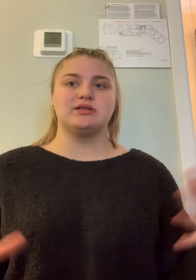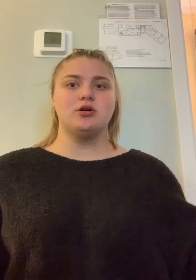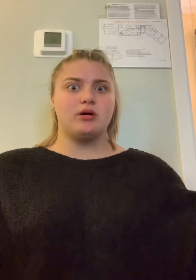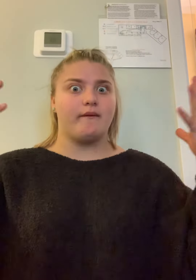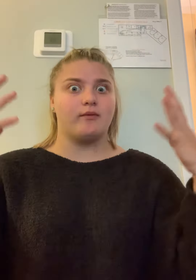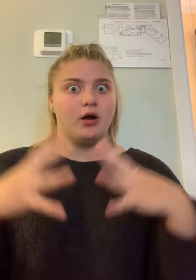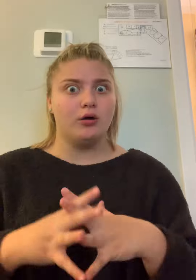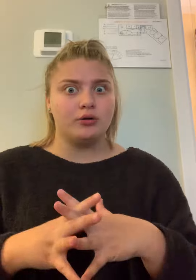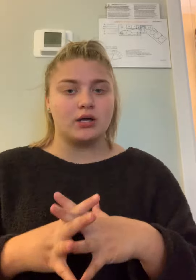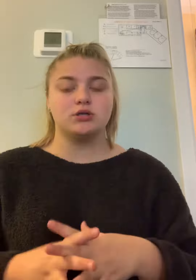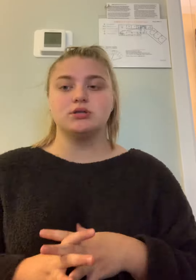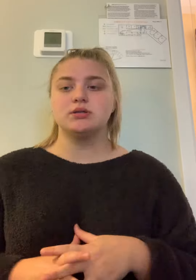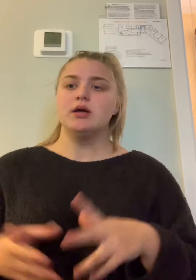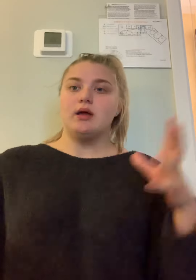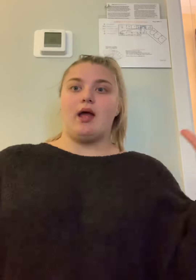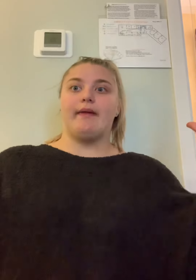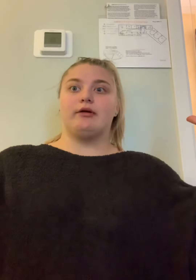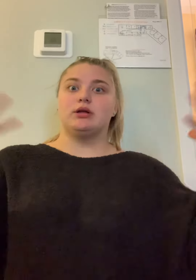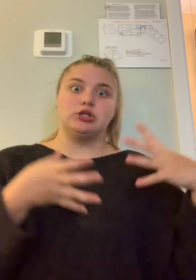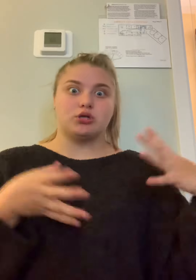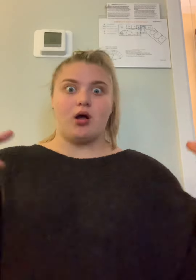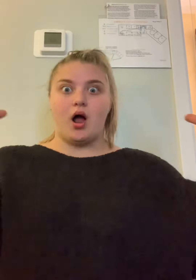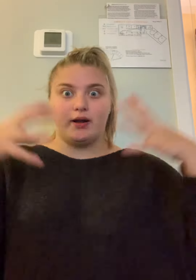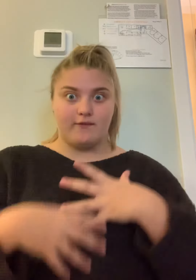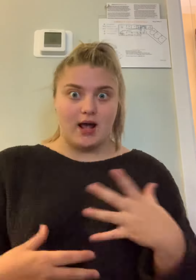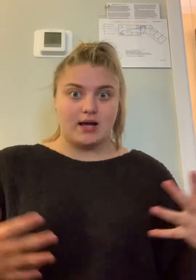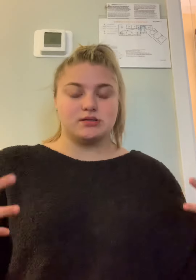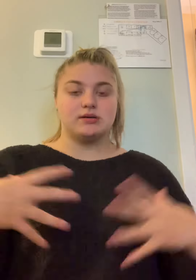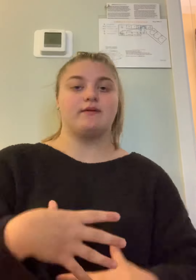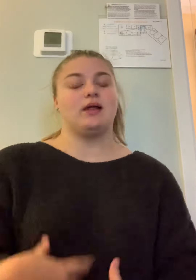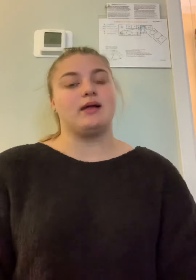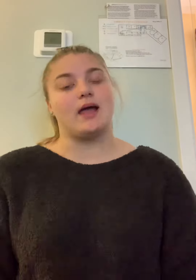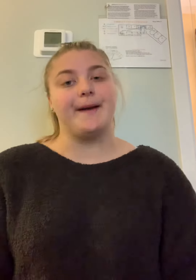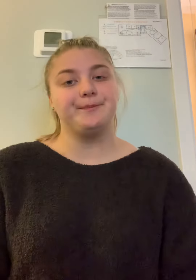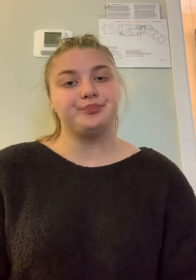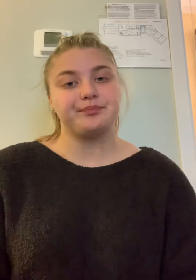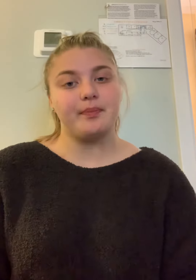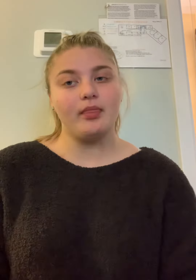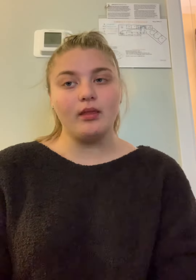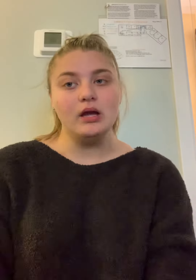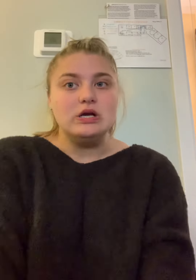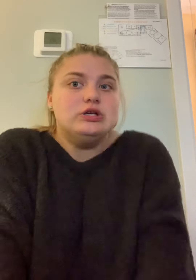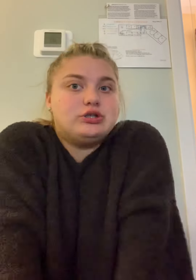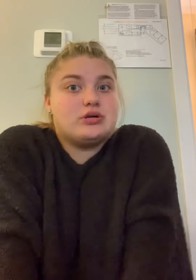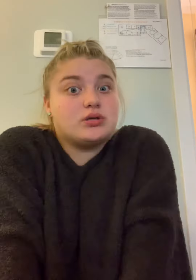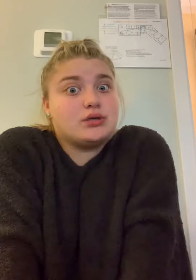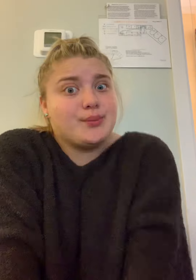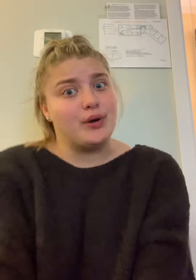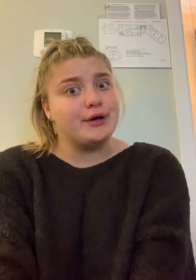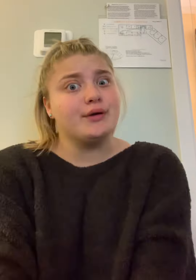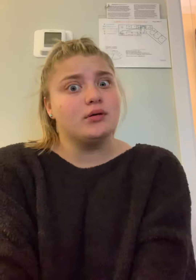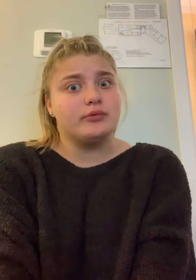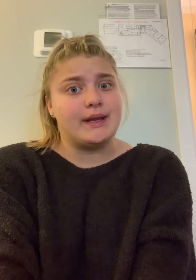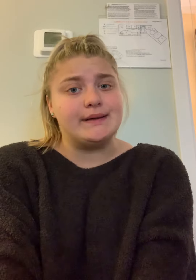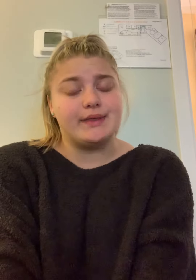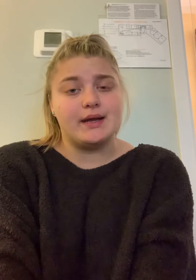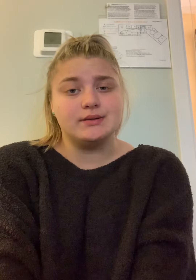snow coming from all directions and like really strong and fast and everything like that. So those are some winter related things.